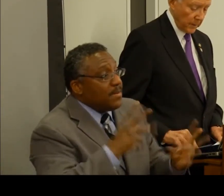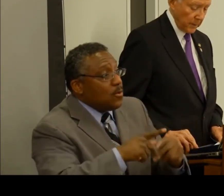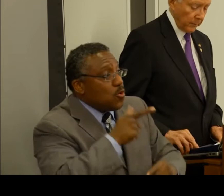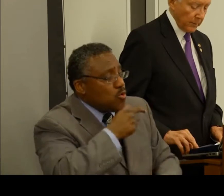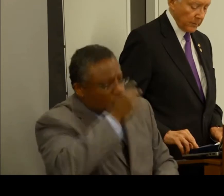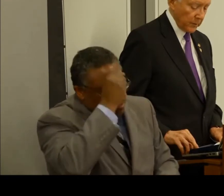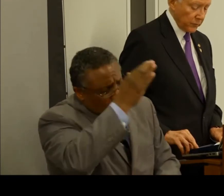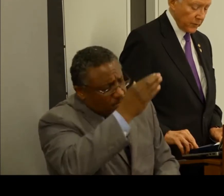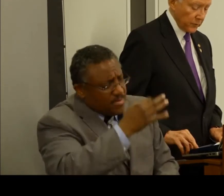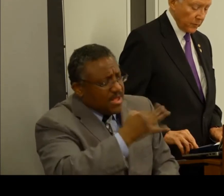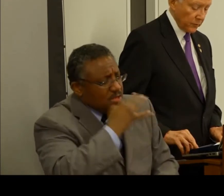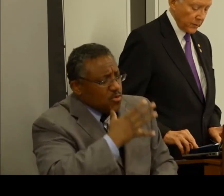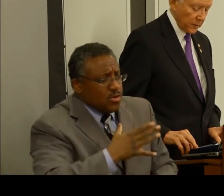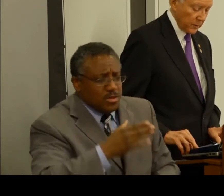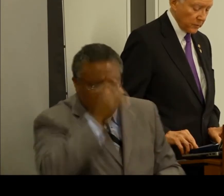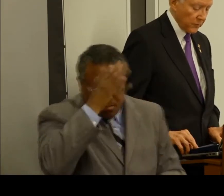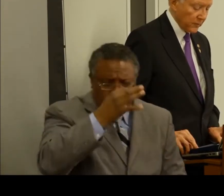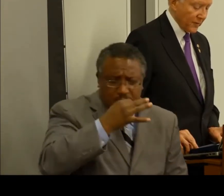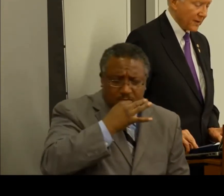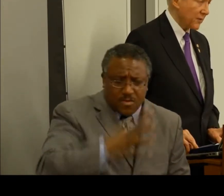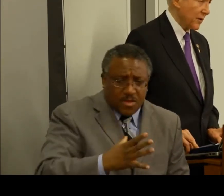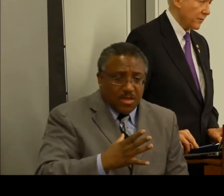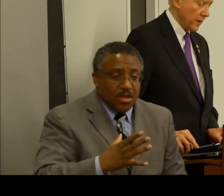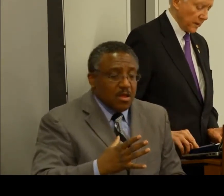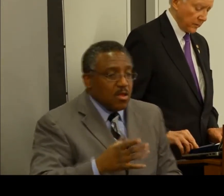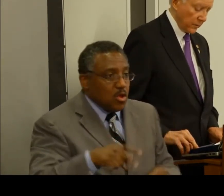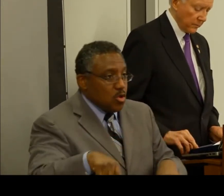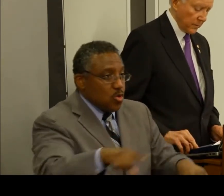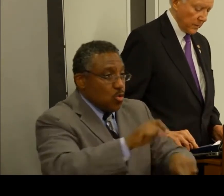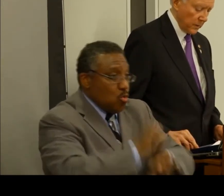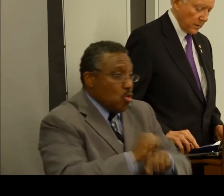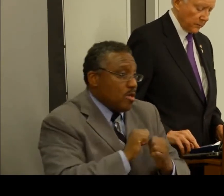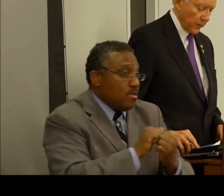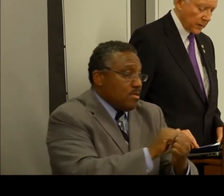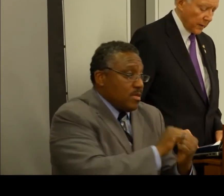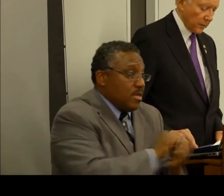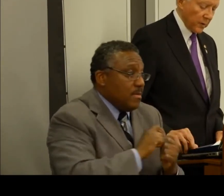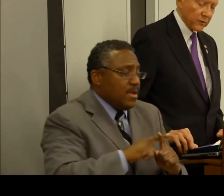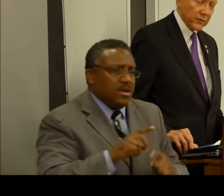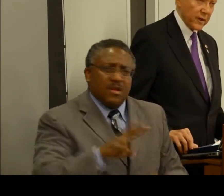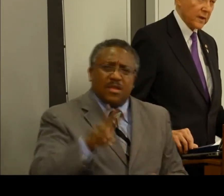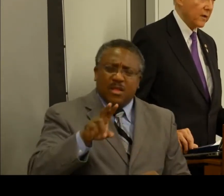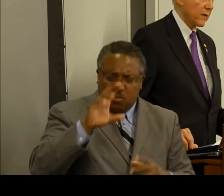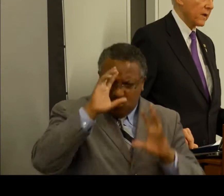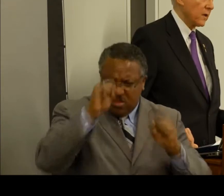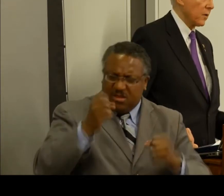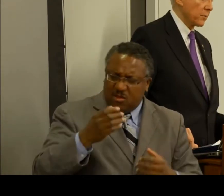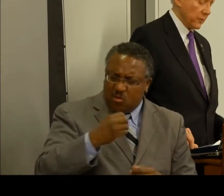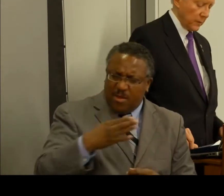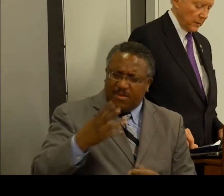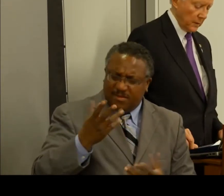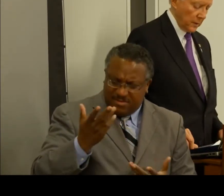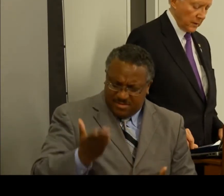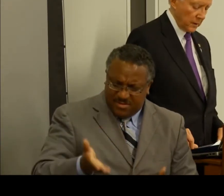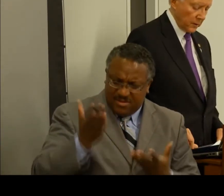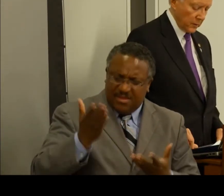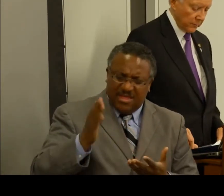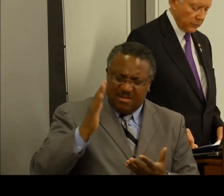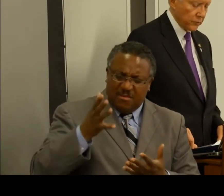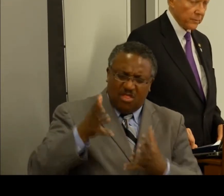the Obama administration mostly continues to sit this effort out. Frankly, I don't understand how that helps